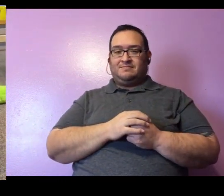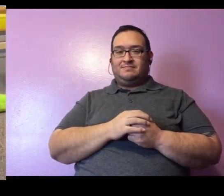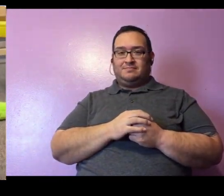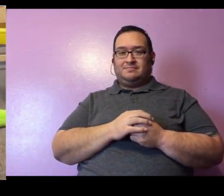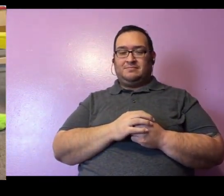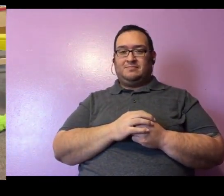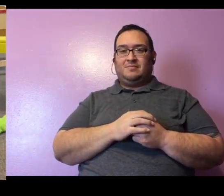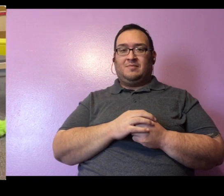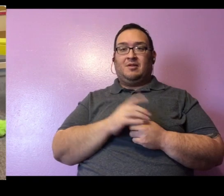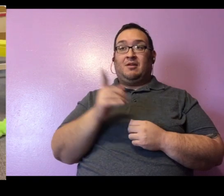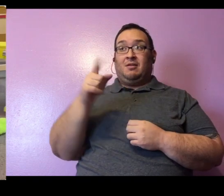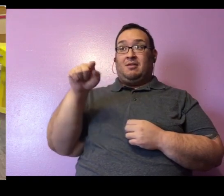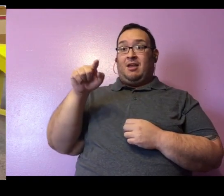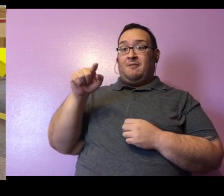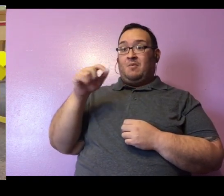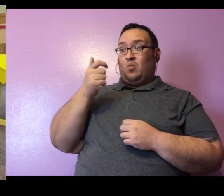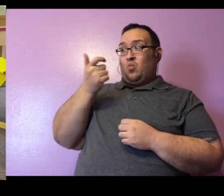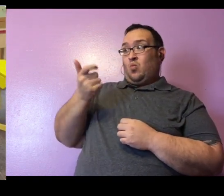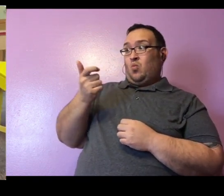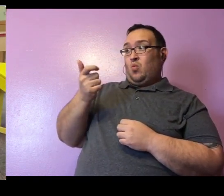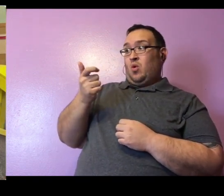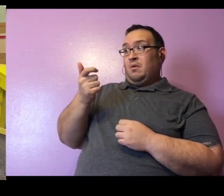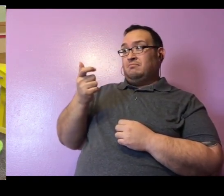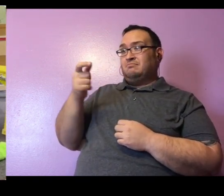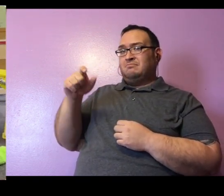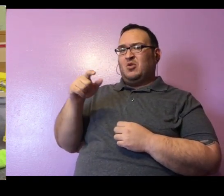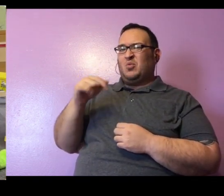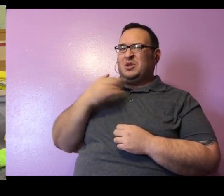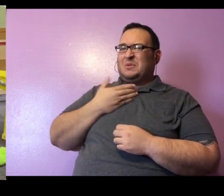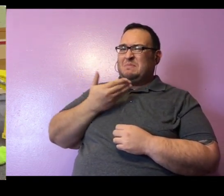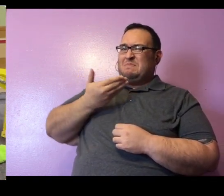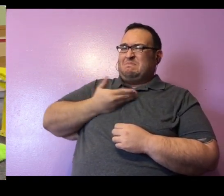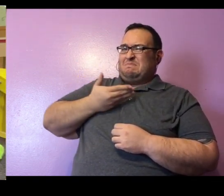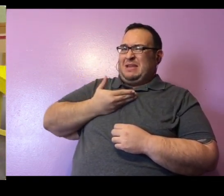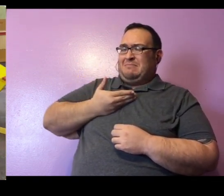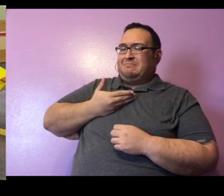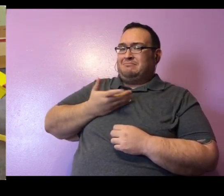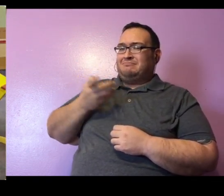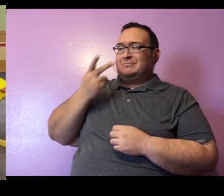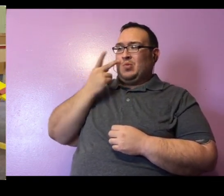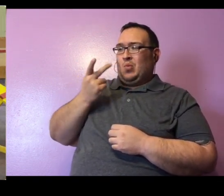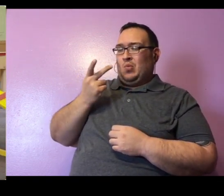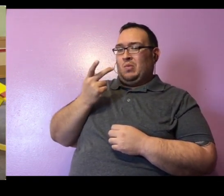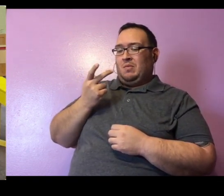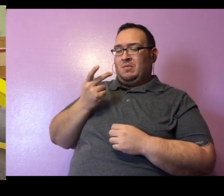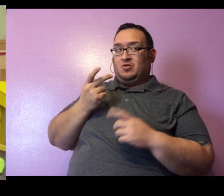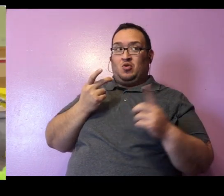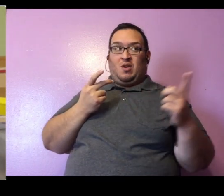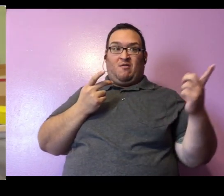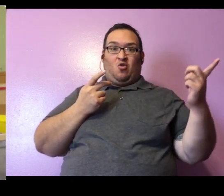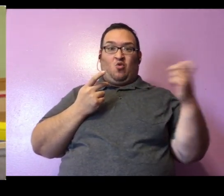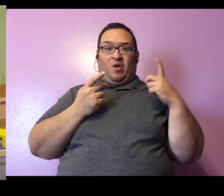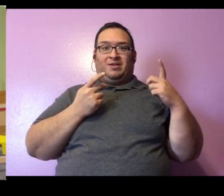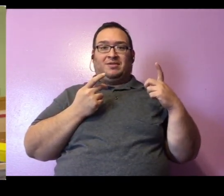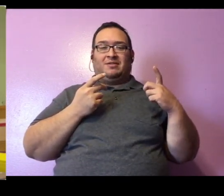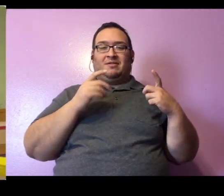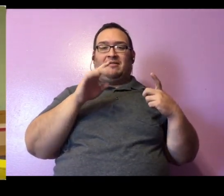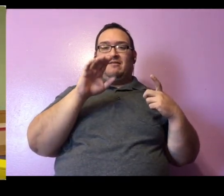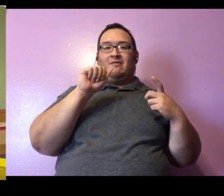Since they're the ones who've been around since she was very teeny tiny. Yeah, so I got a question just a minute ago from Abby and